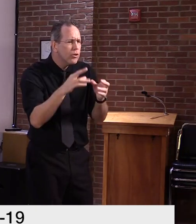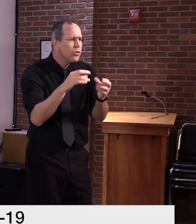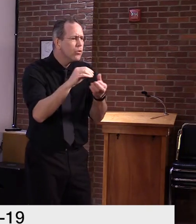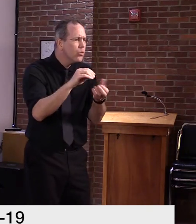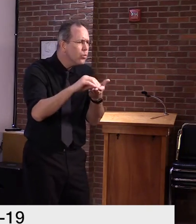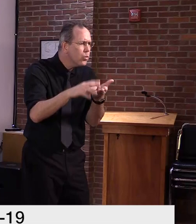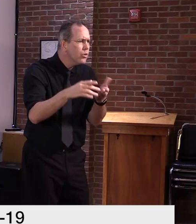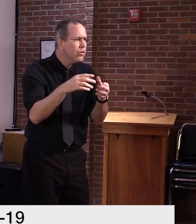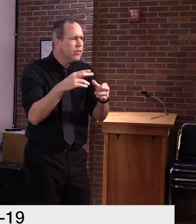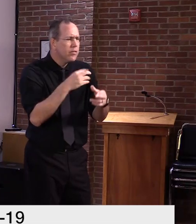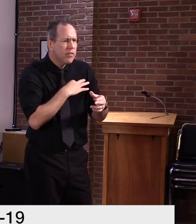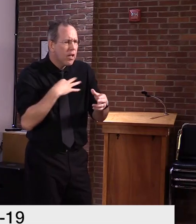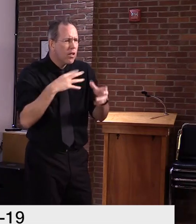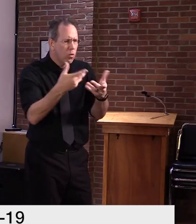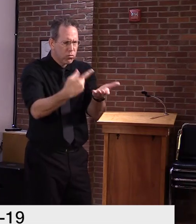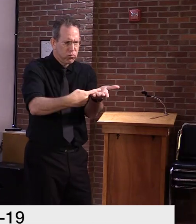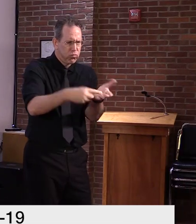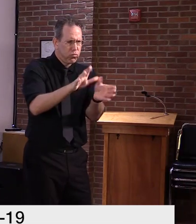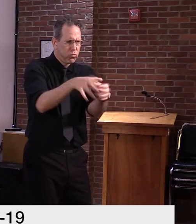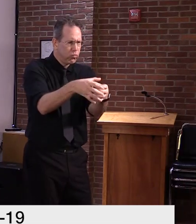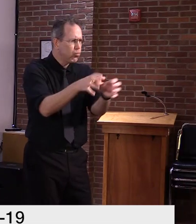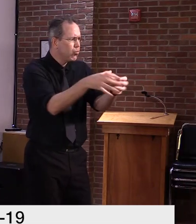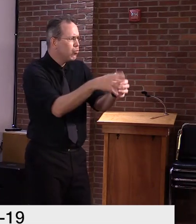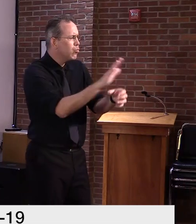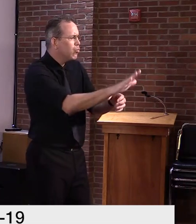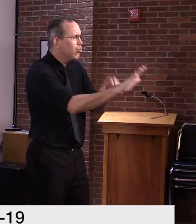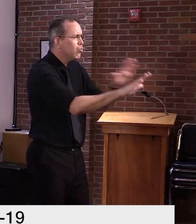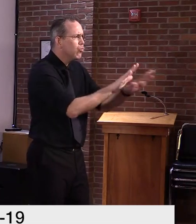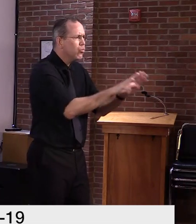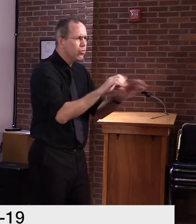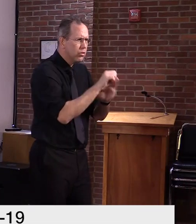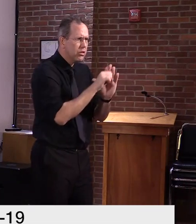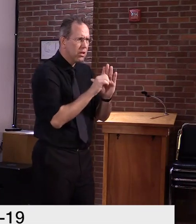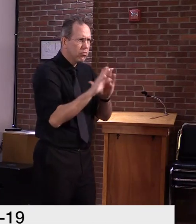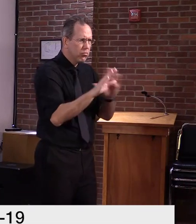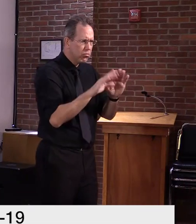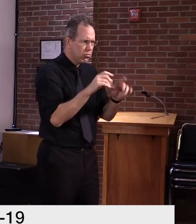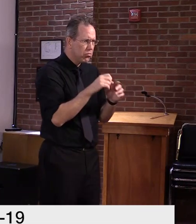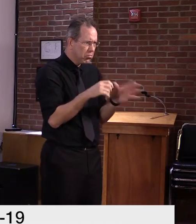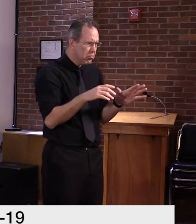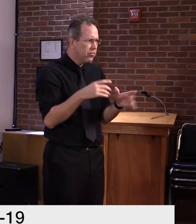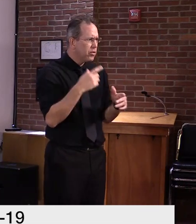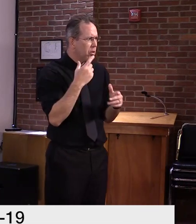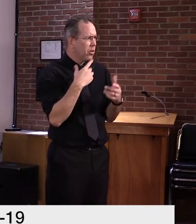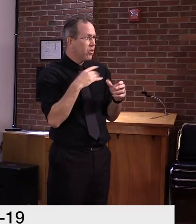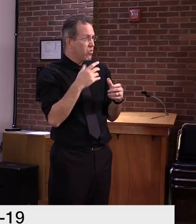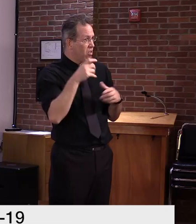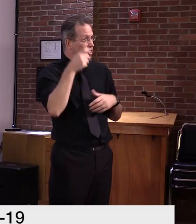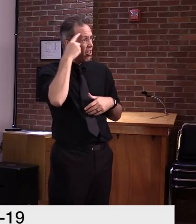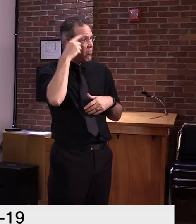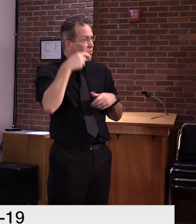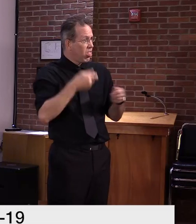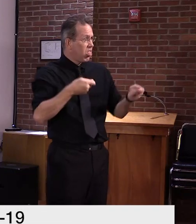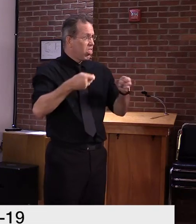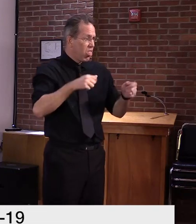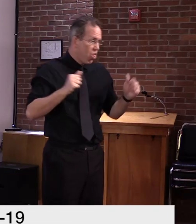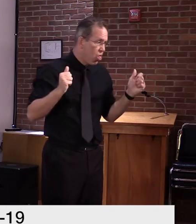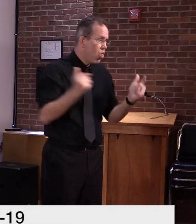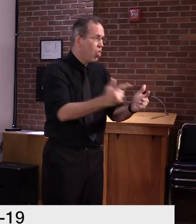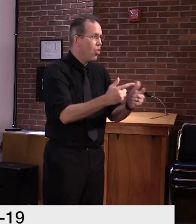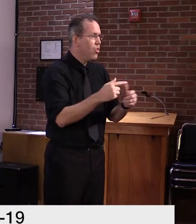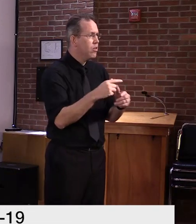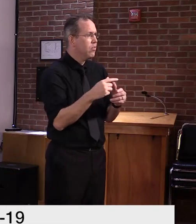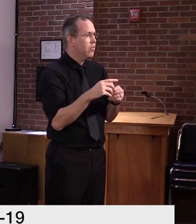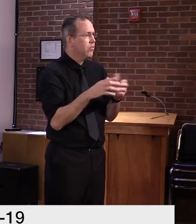that's, uh, was precisely my point why I was skeptical about, uh, the ability of, uh, us to, to handle those kinds of issues at the state level when really that